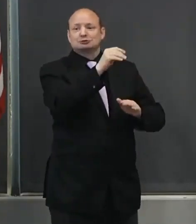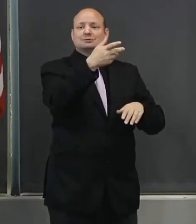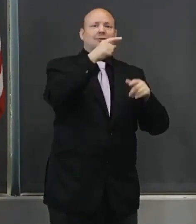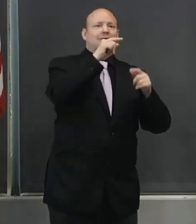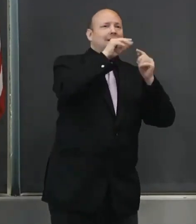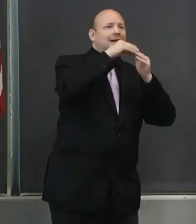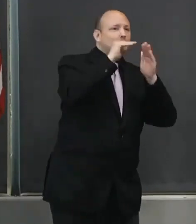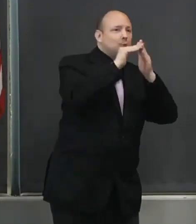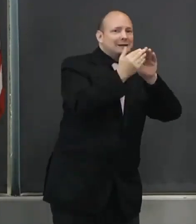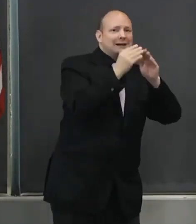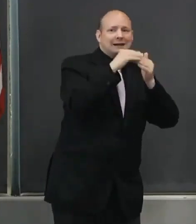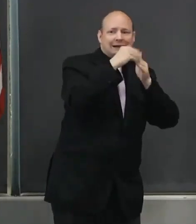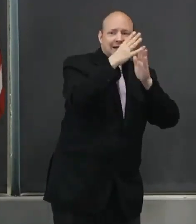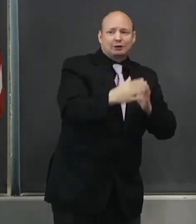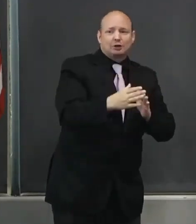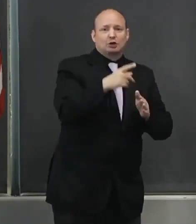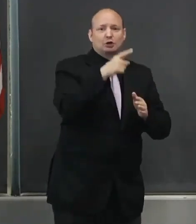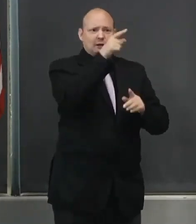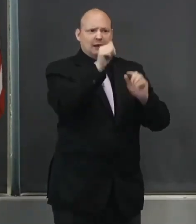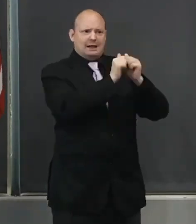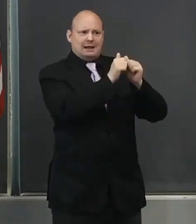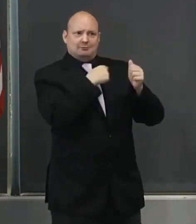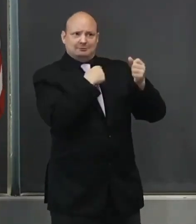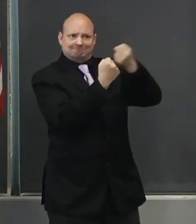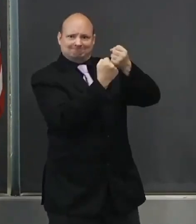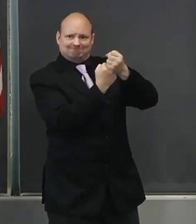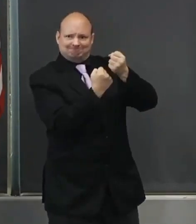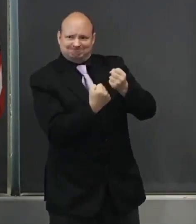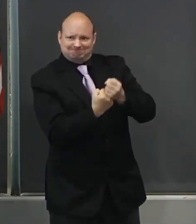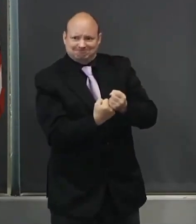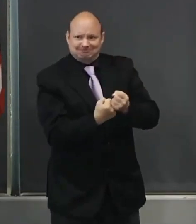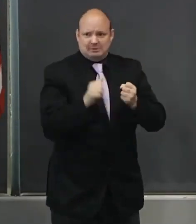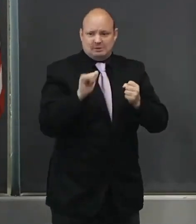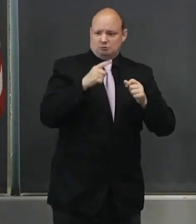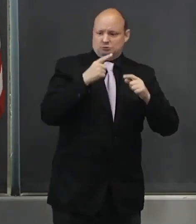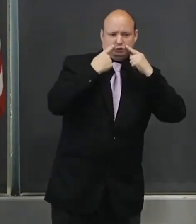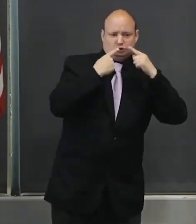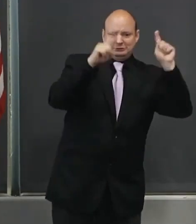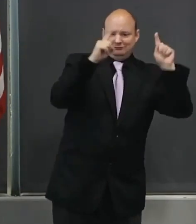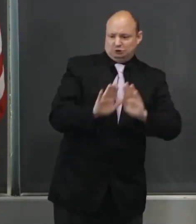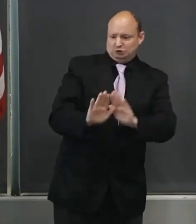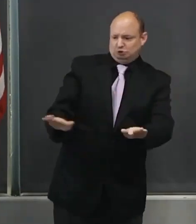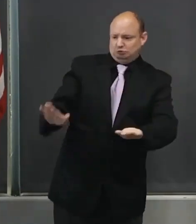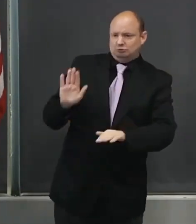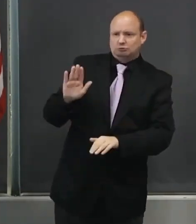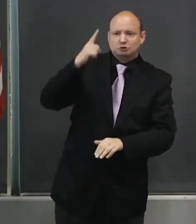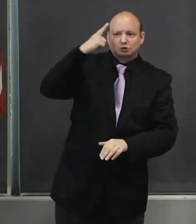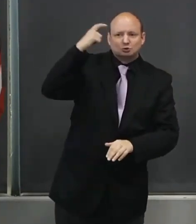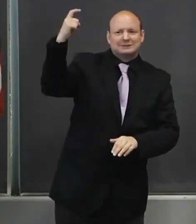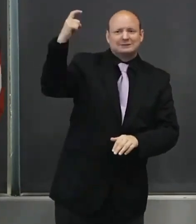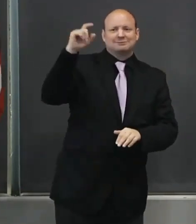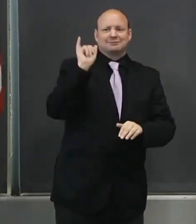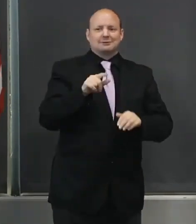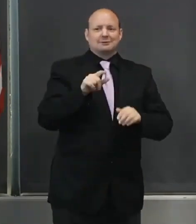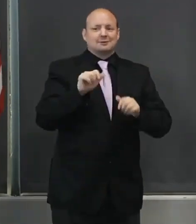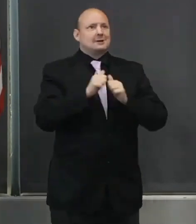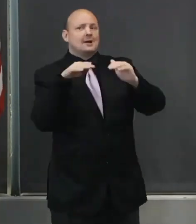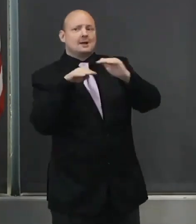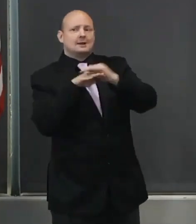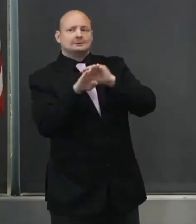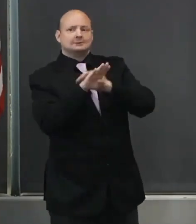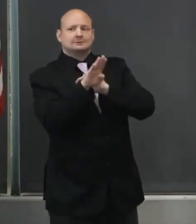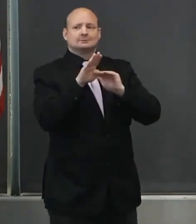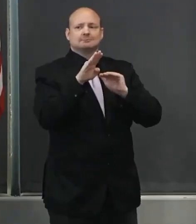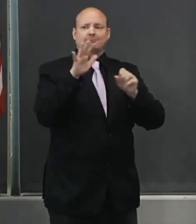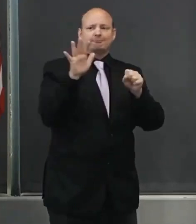children achieve their dreams and to ensure that kids can access comprehensive distance learning, I'm releasing